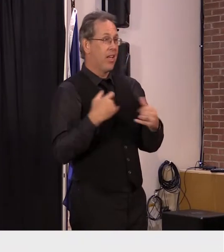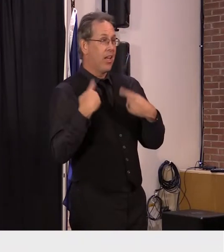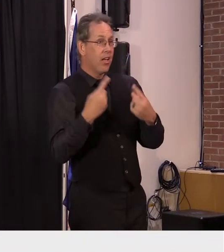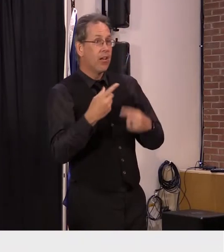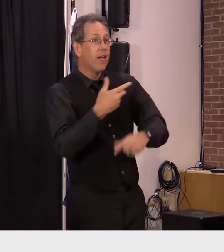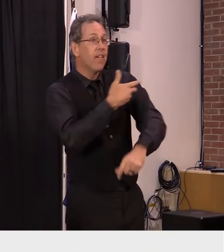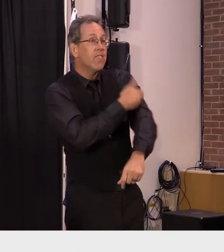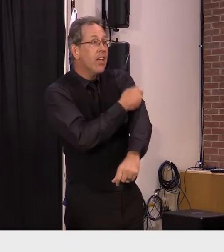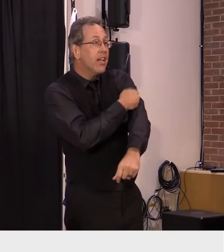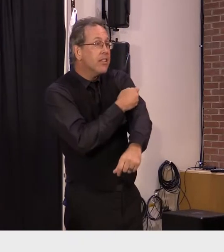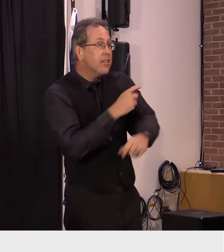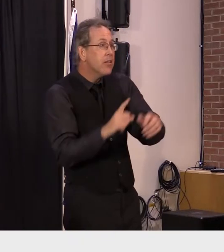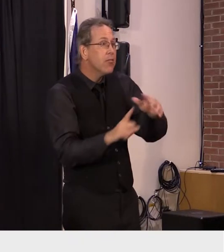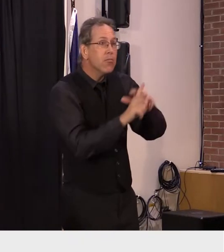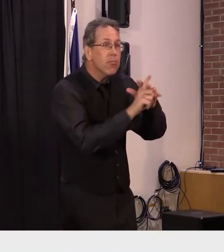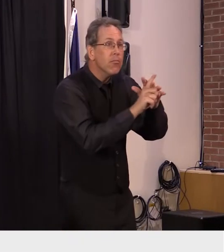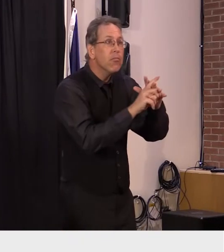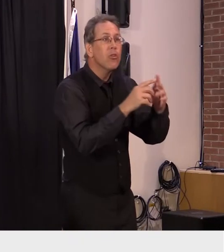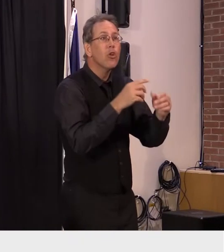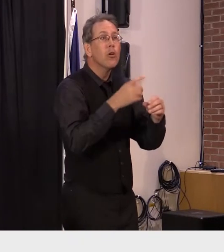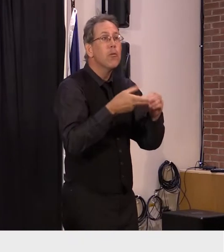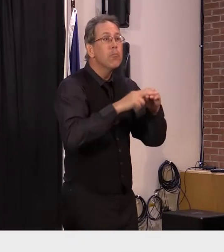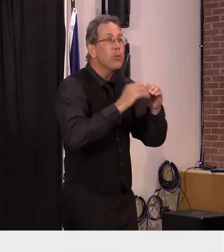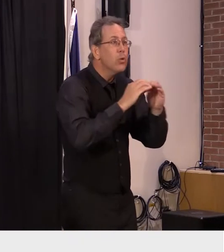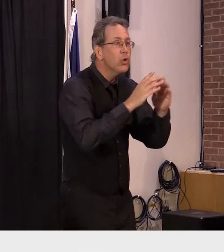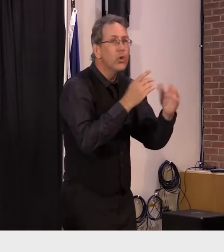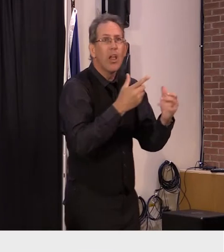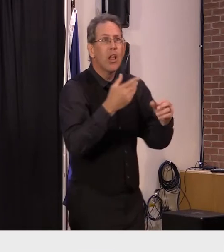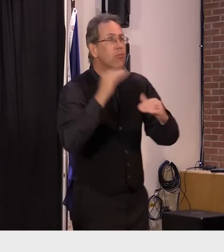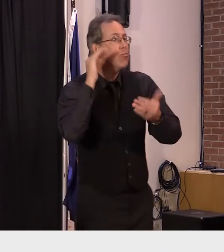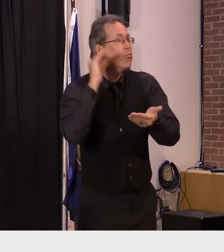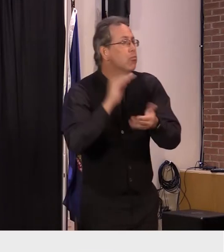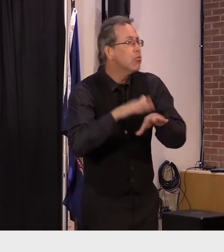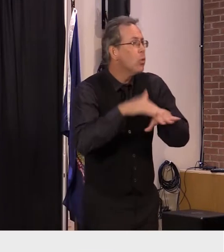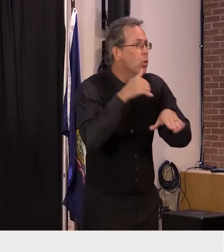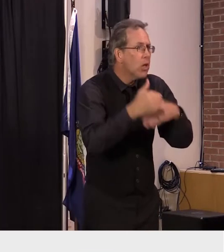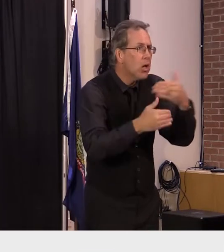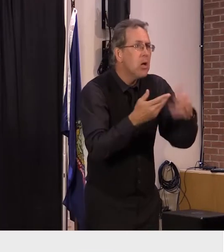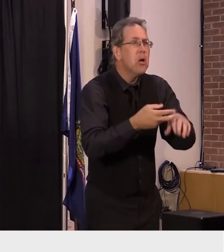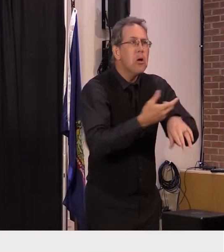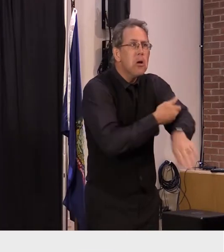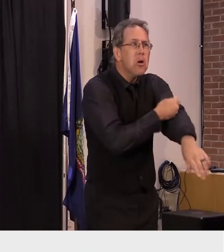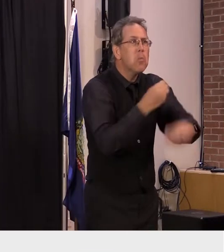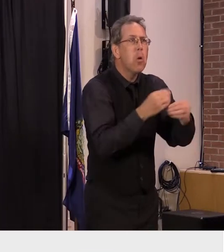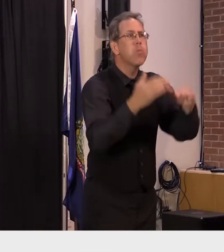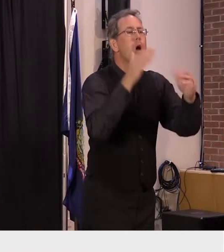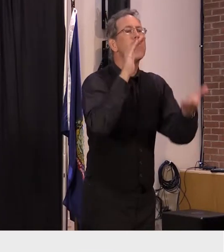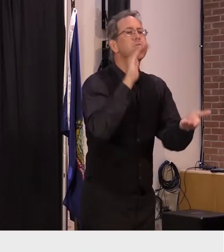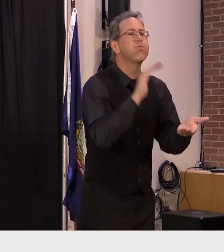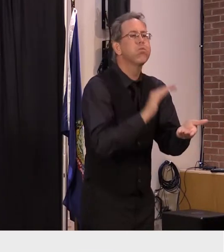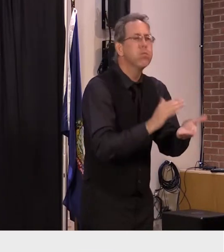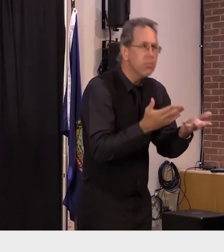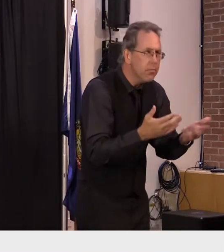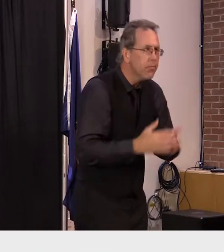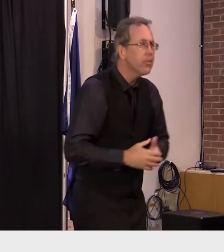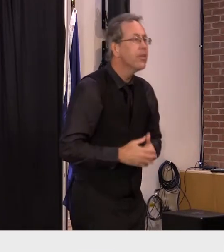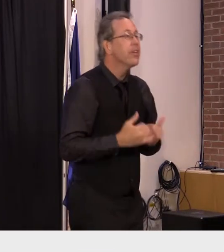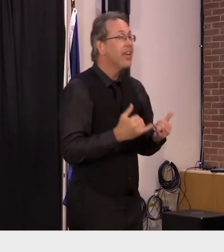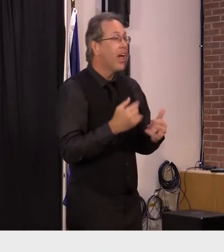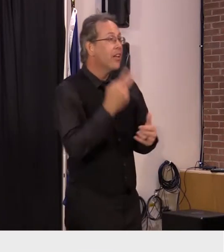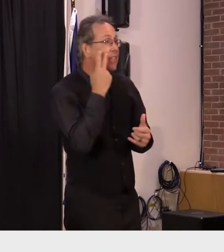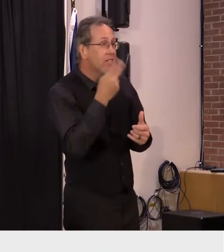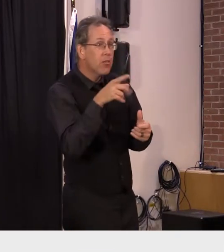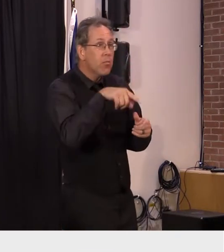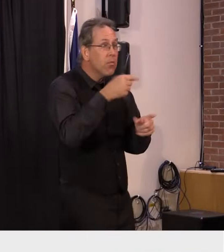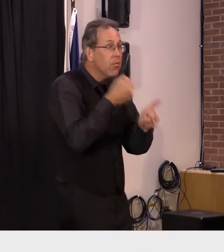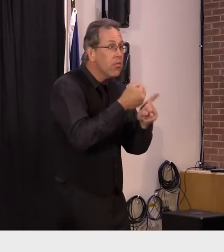the focus of covid in our individual lives and a widely available therapeutics to treat individuals who